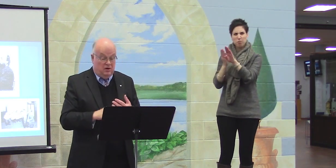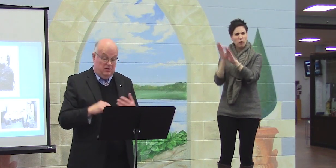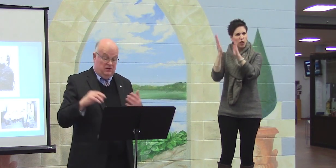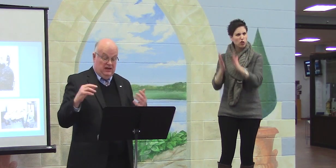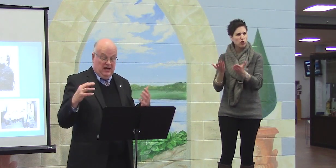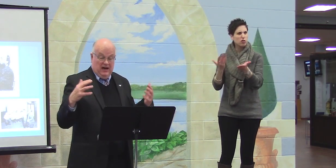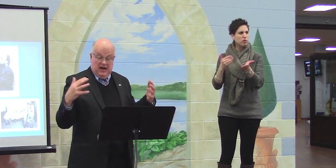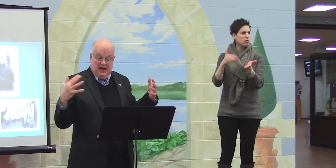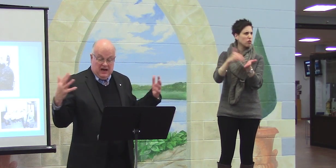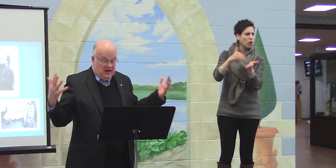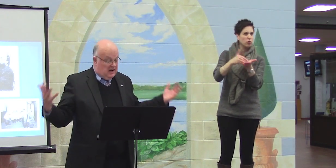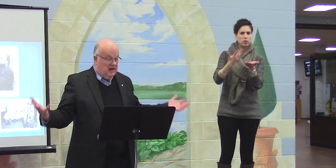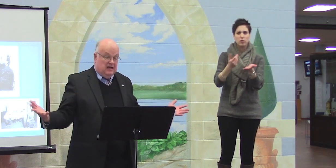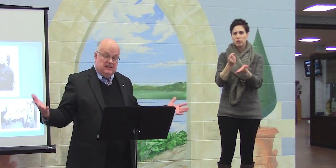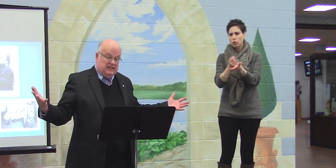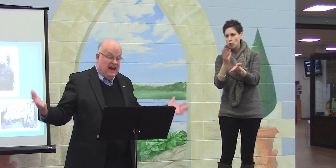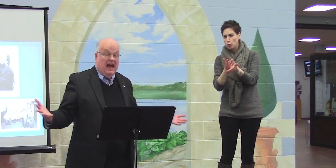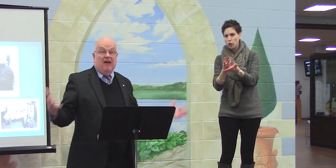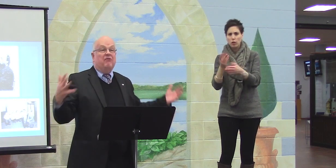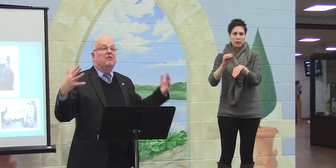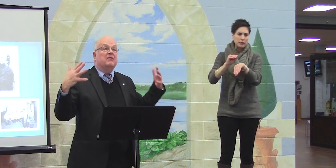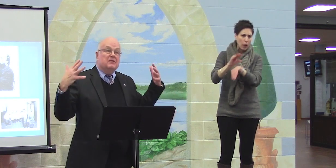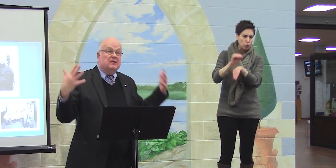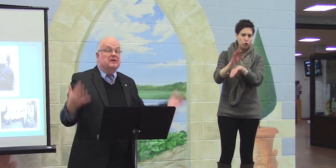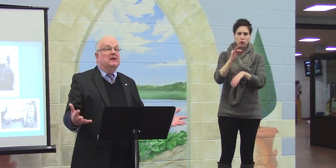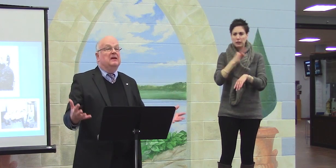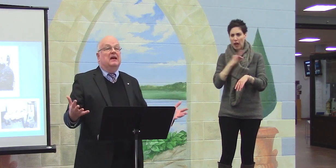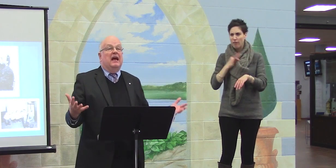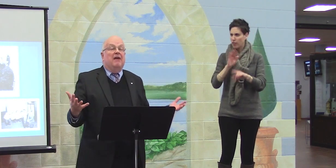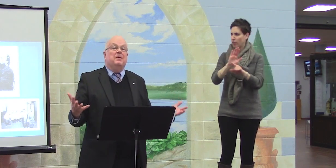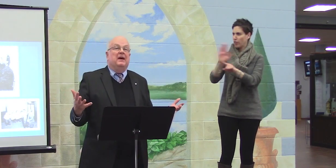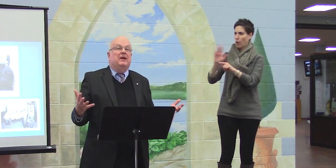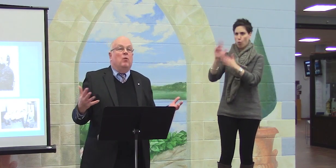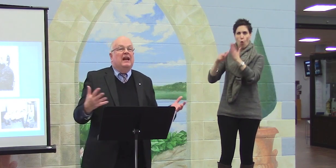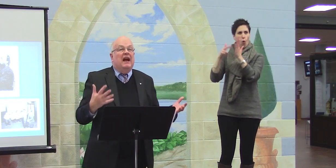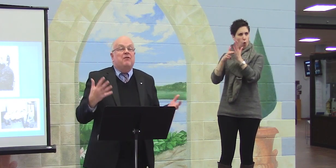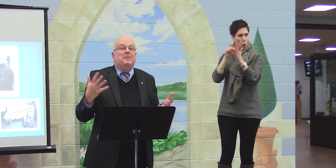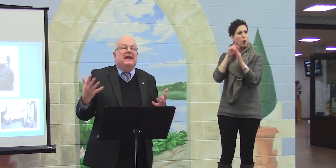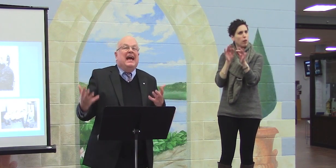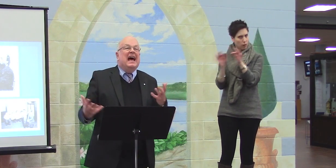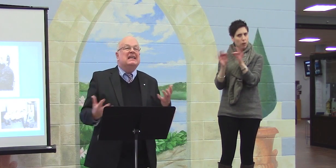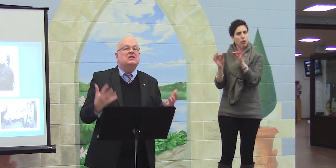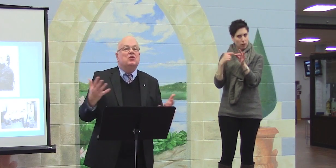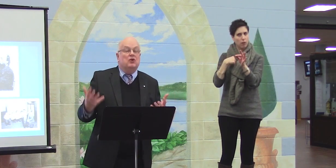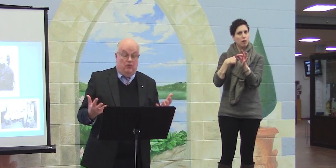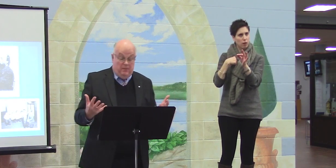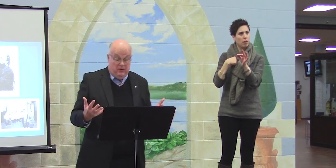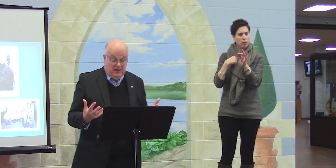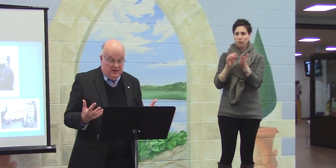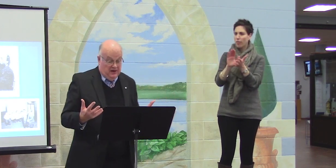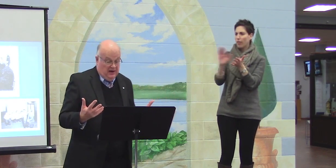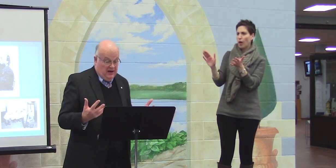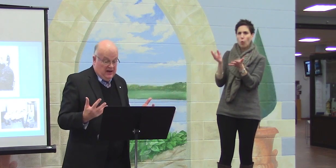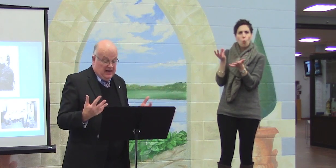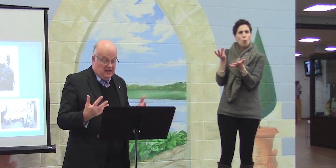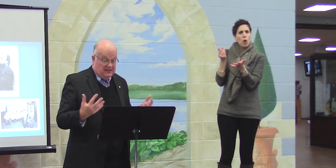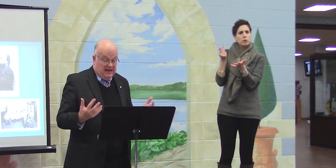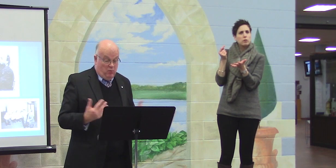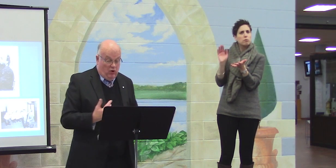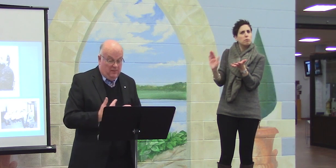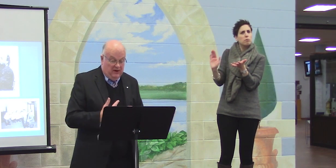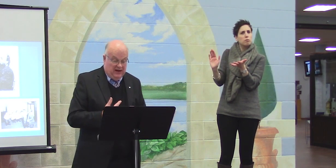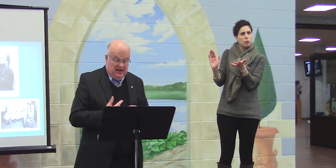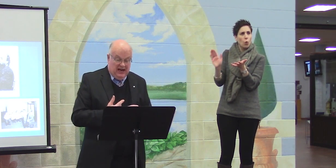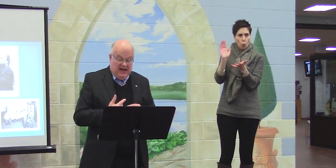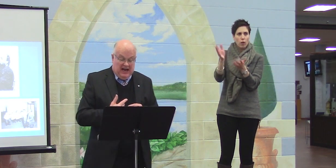social workers, staff, everybody, what everybody has to contribute. And I'll